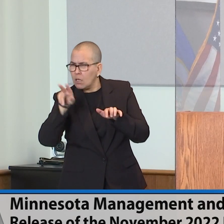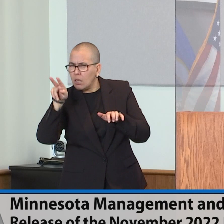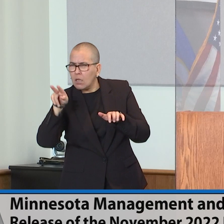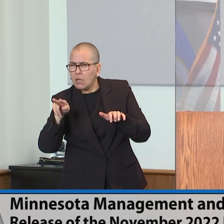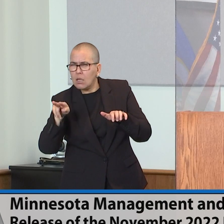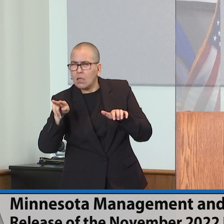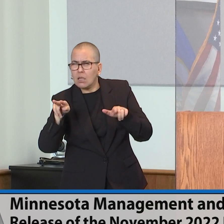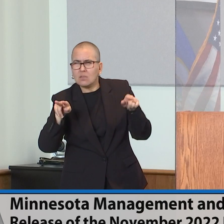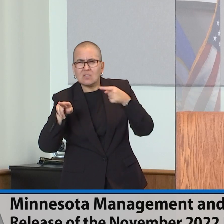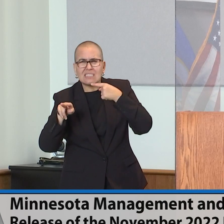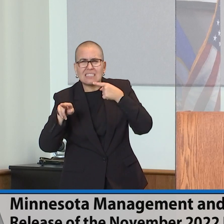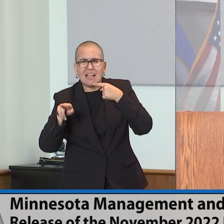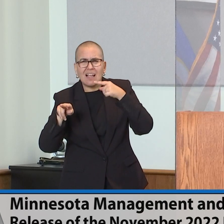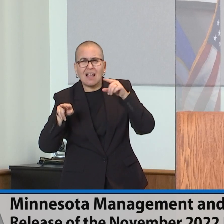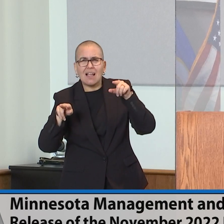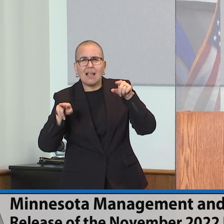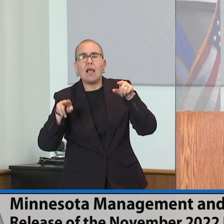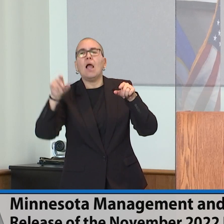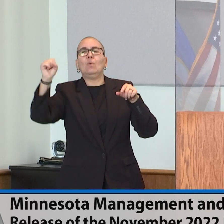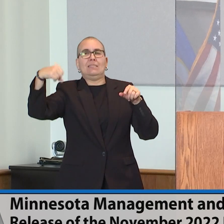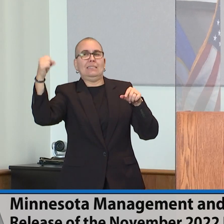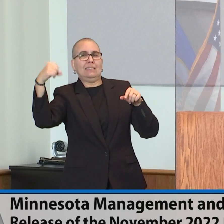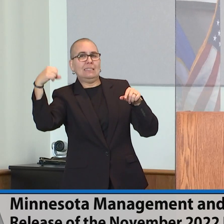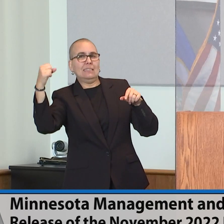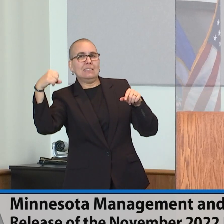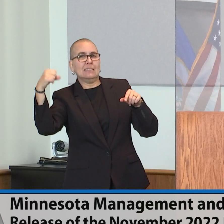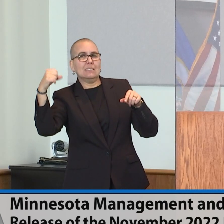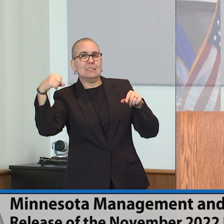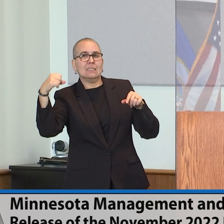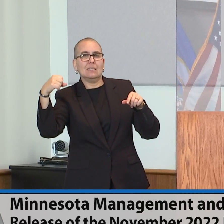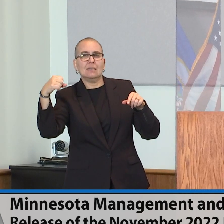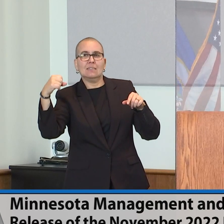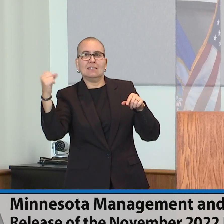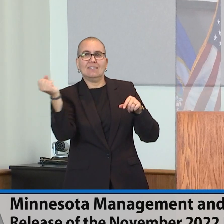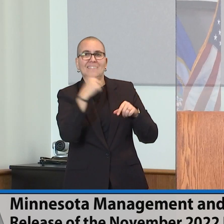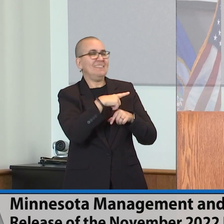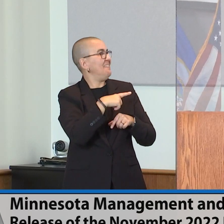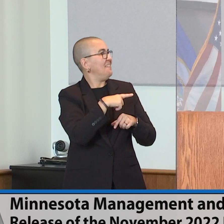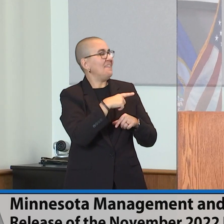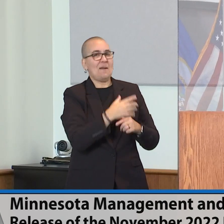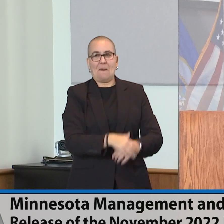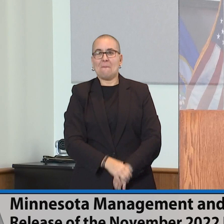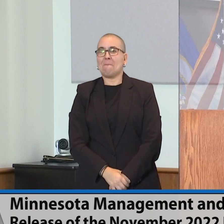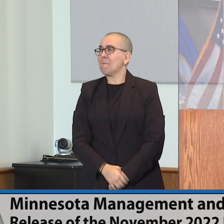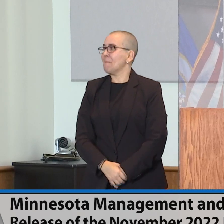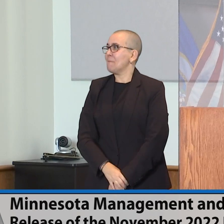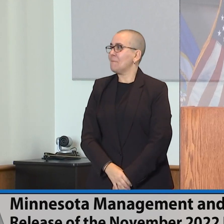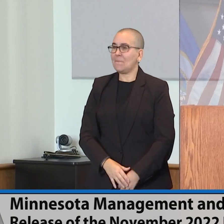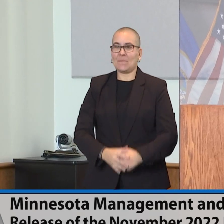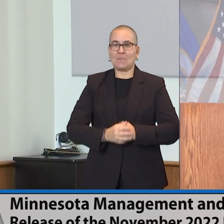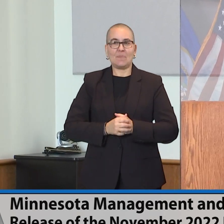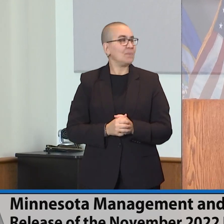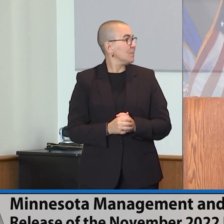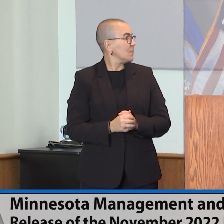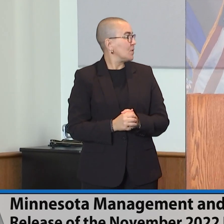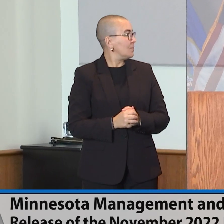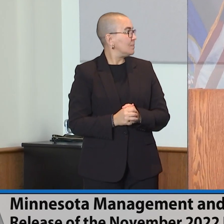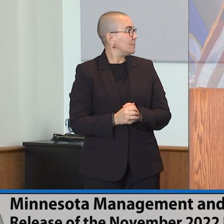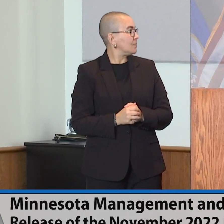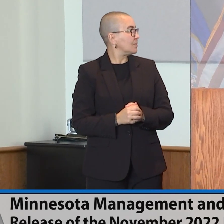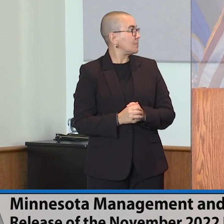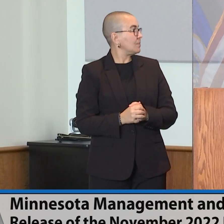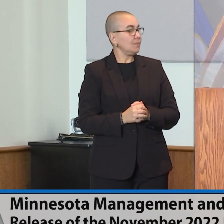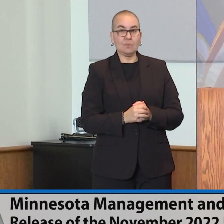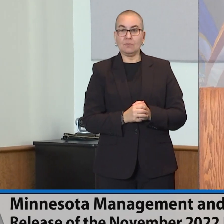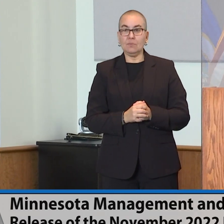Question for Dr. K real quick. Just based on what you're saying, you're saying that we're either in